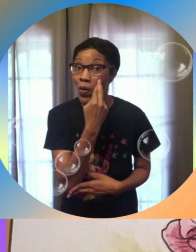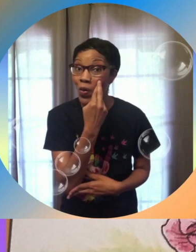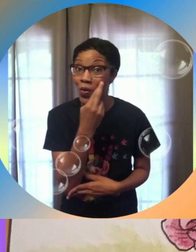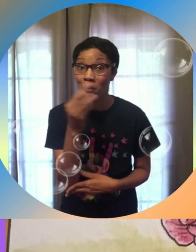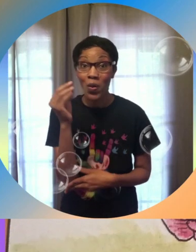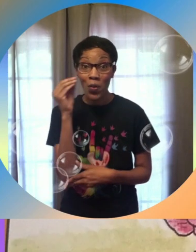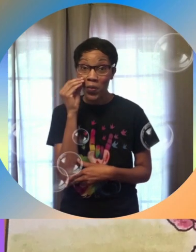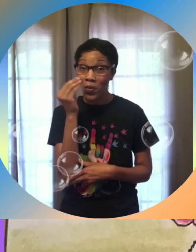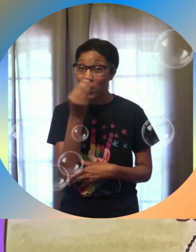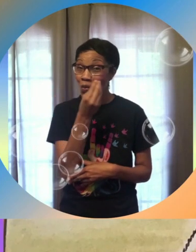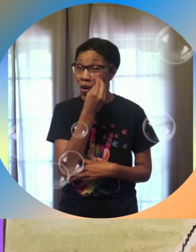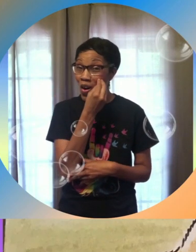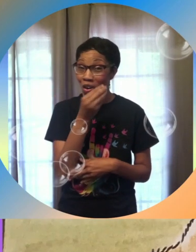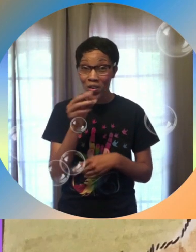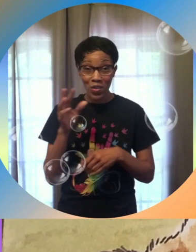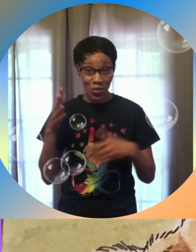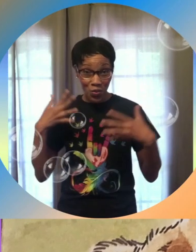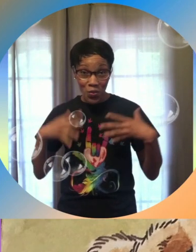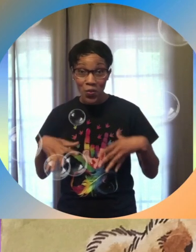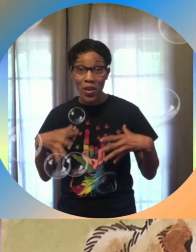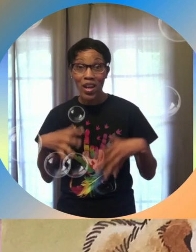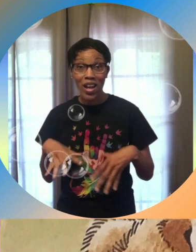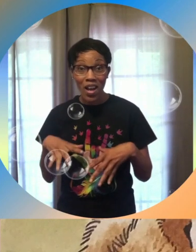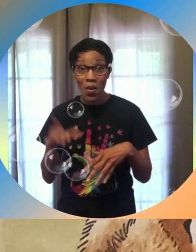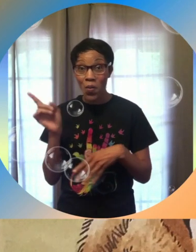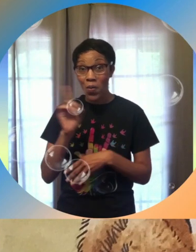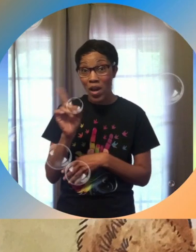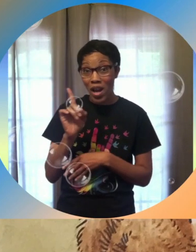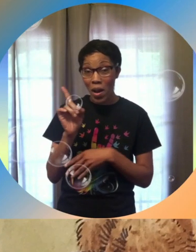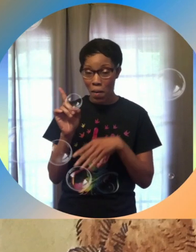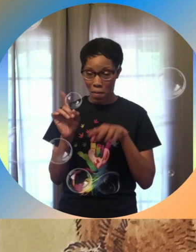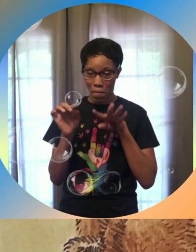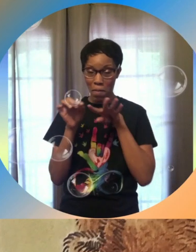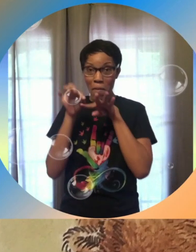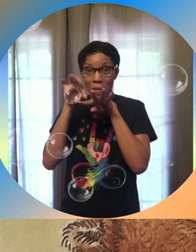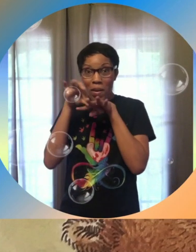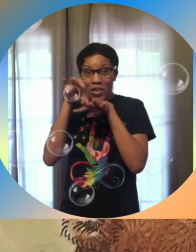toes a rose in my toes in the morning